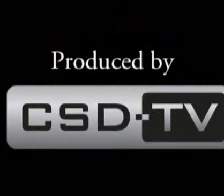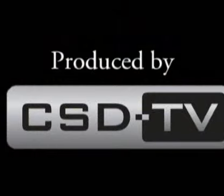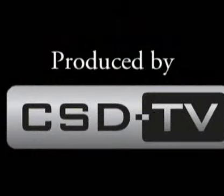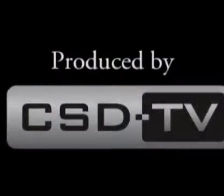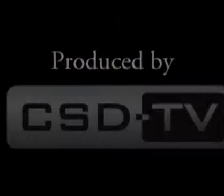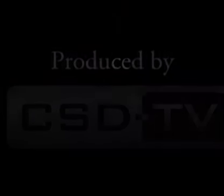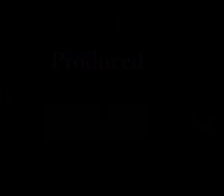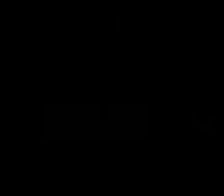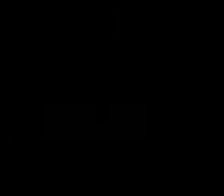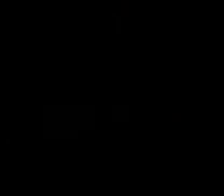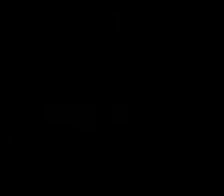www.projectendeavor